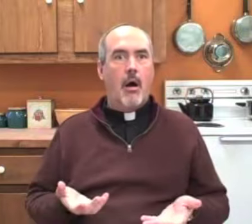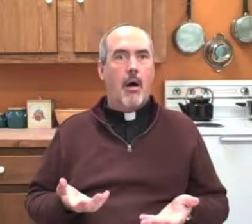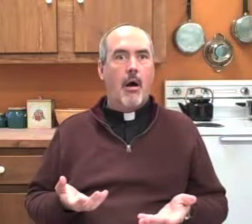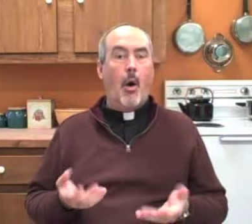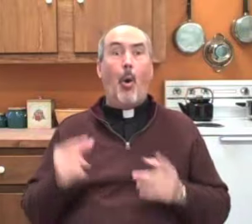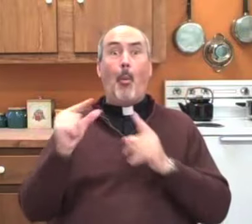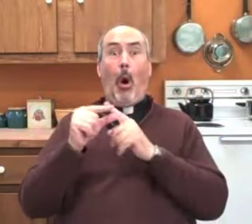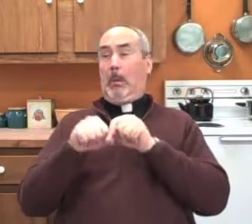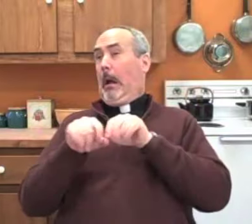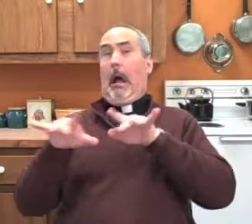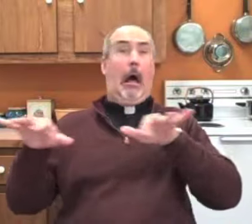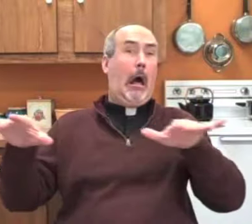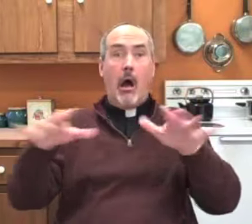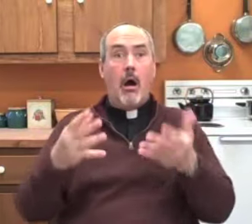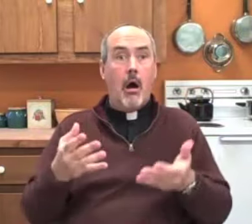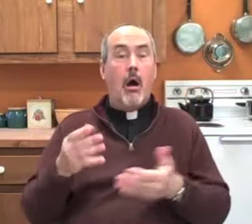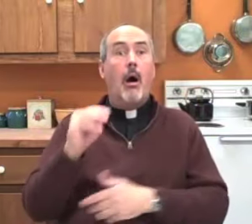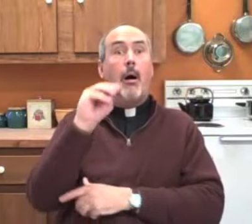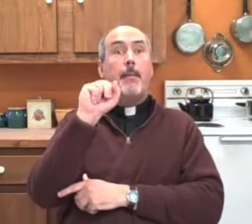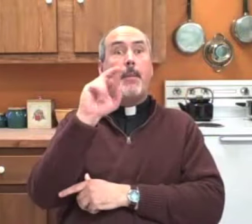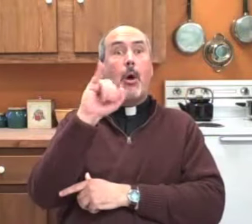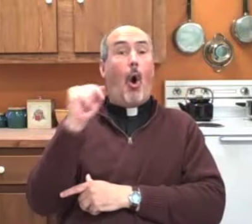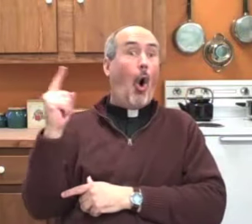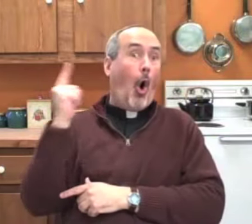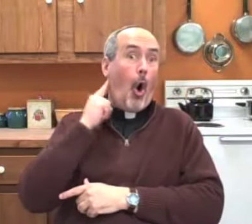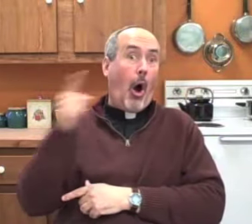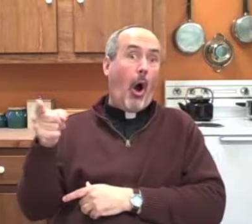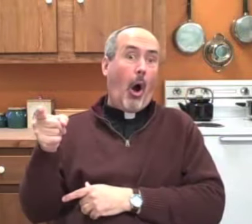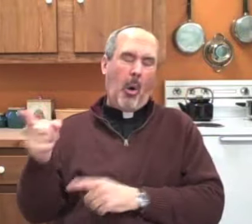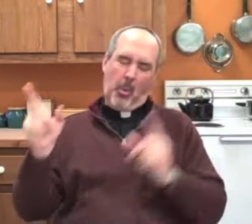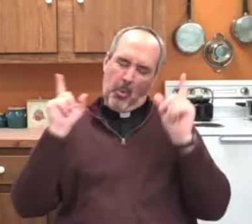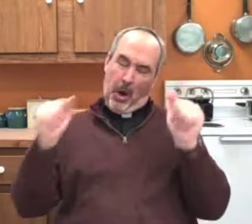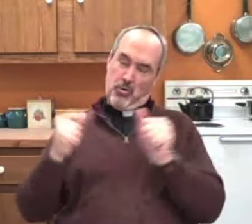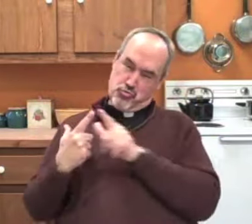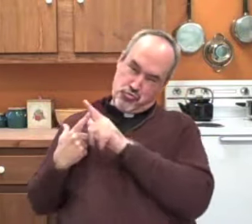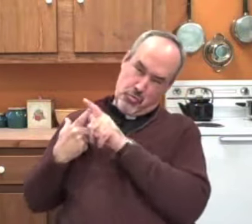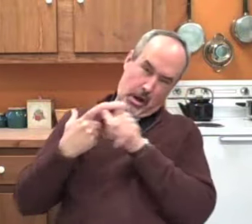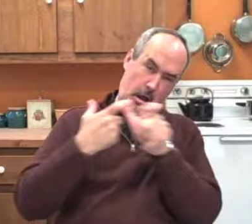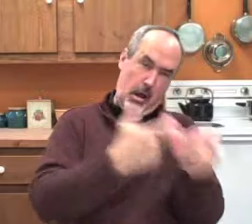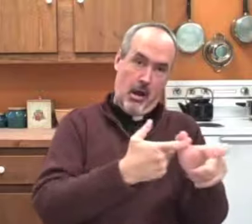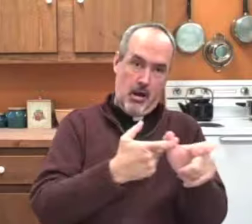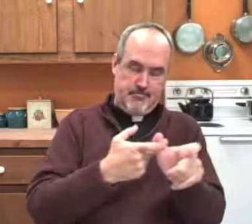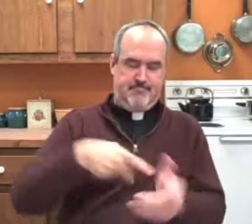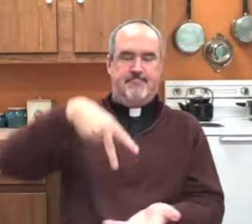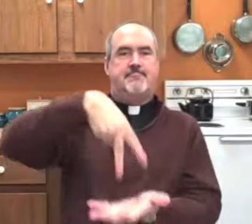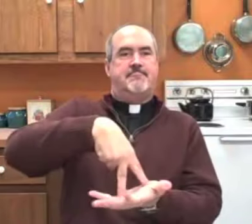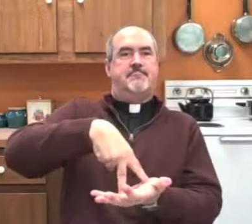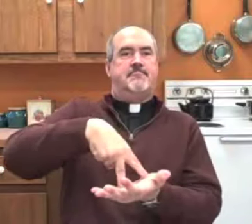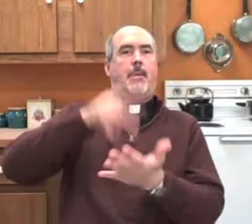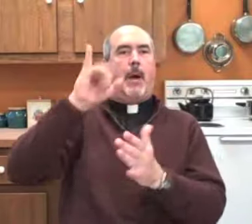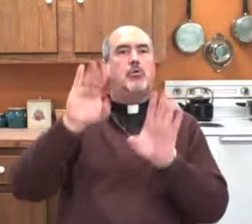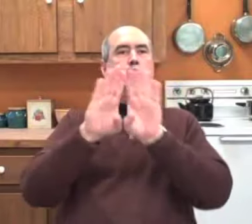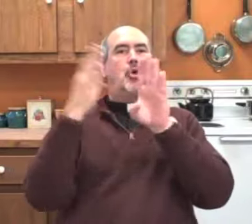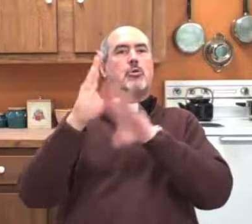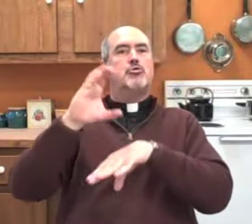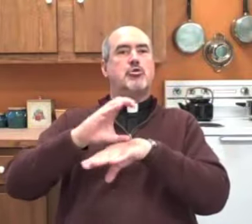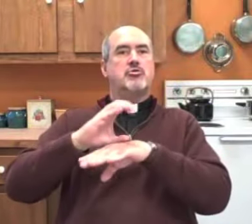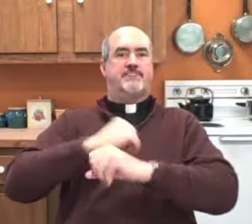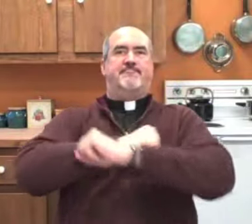the church down, the priest and the children would perish. Word spread quickly through the village, and Maria ran and stood